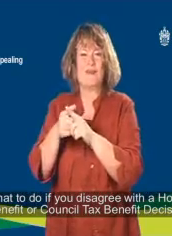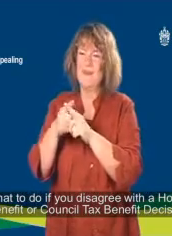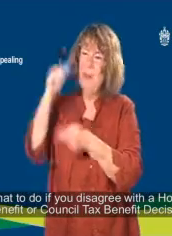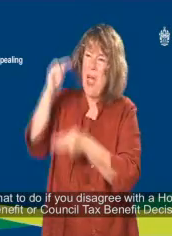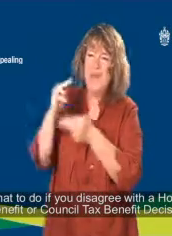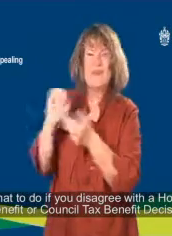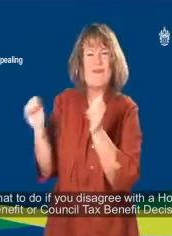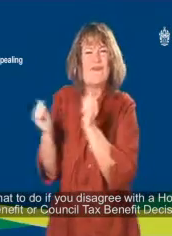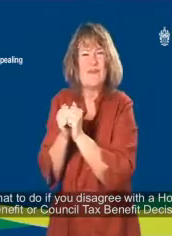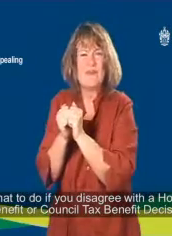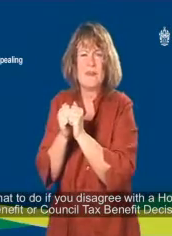council tax benefit decision